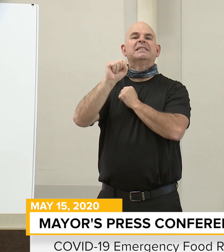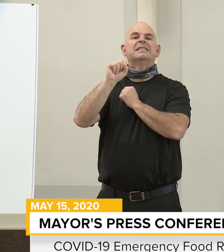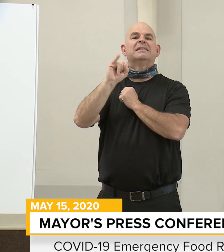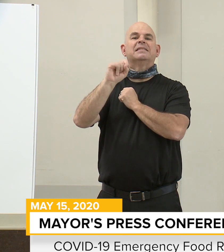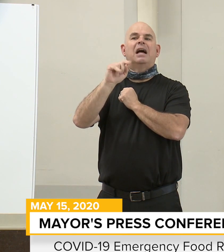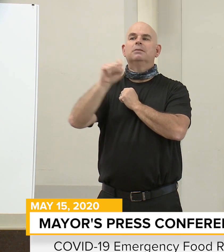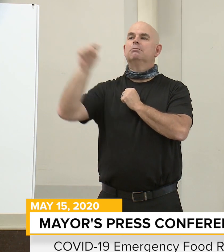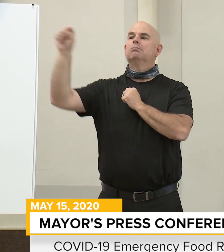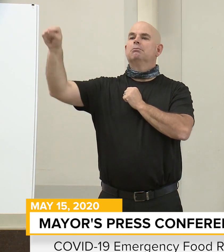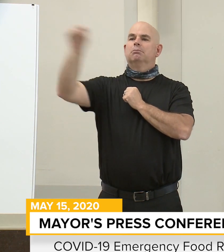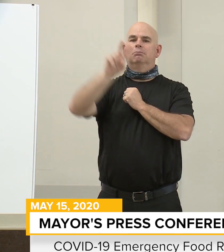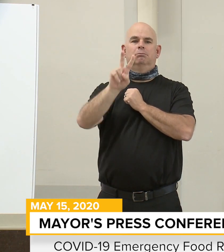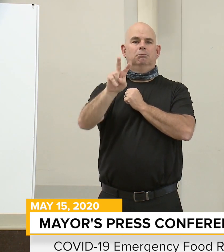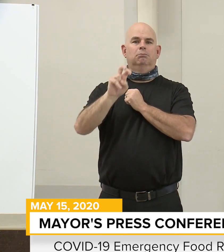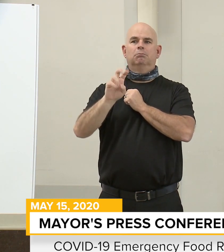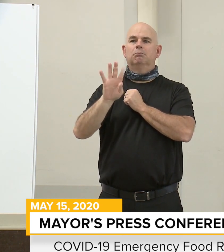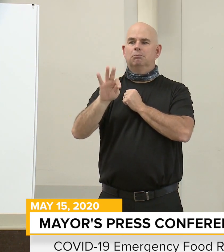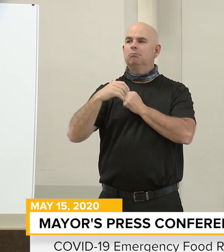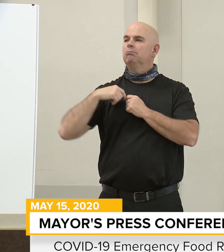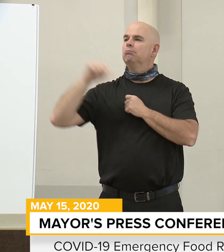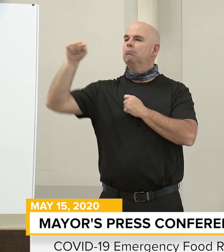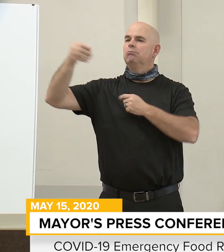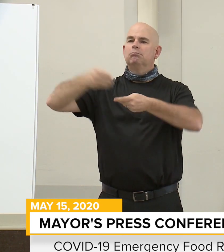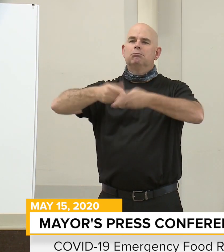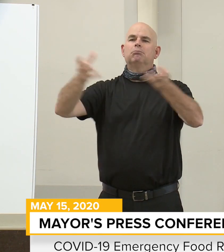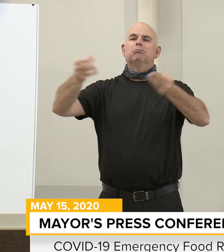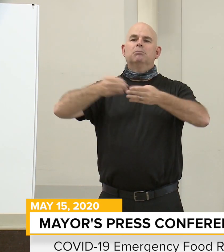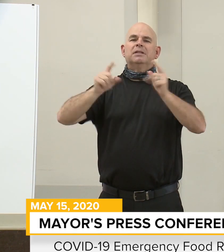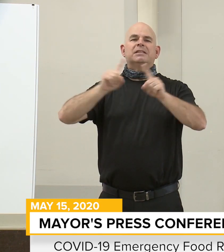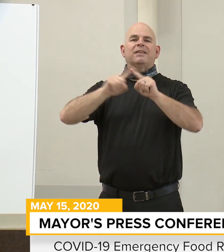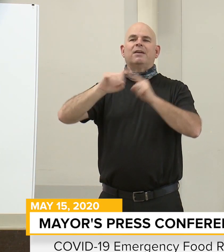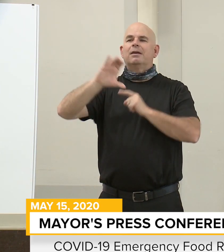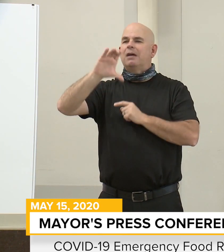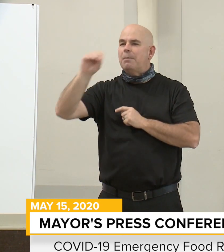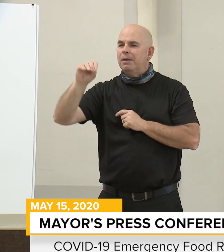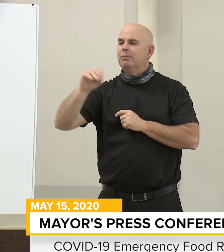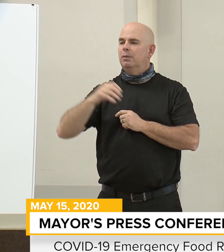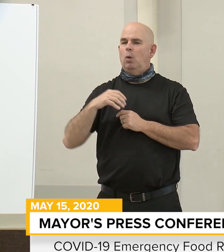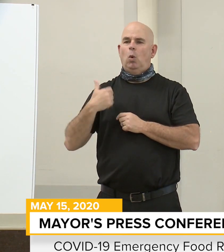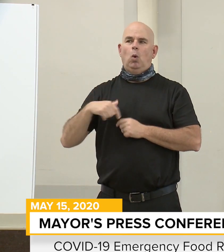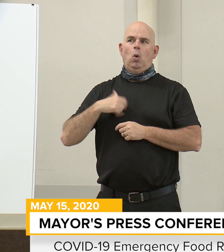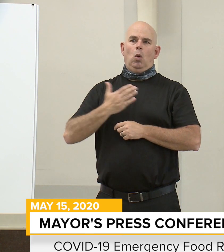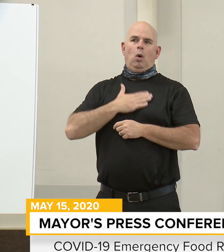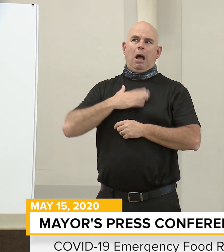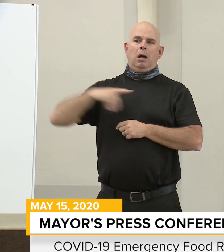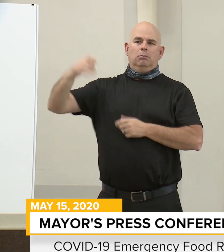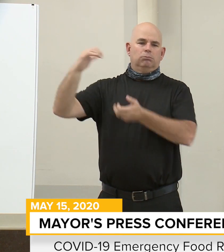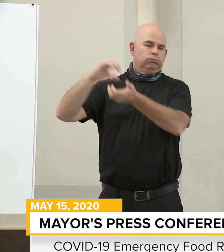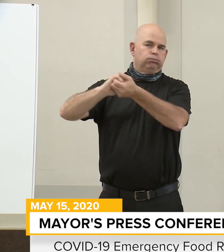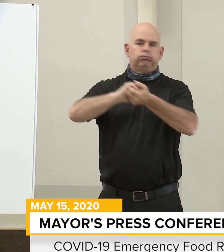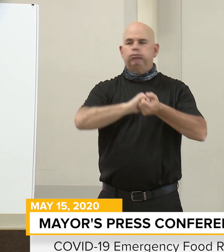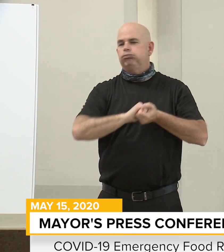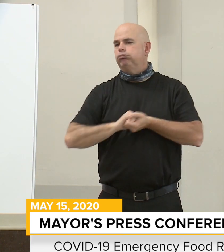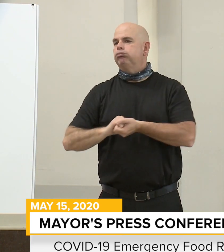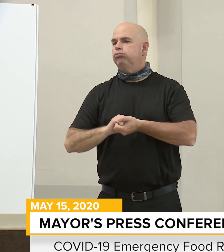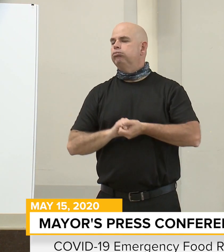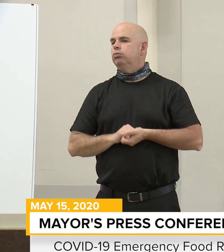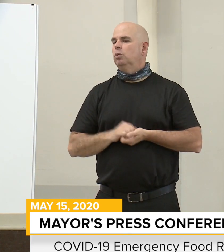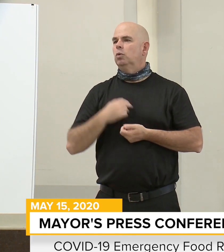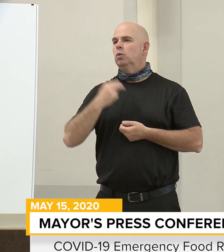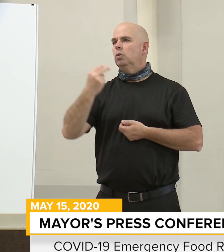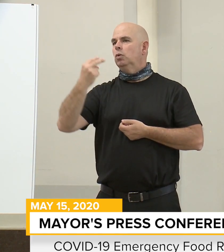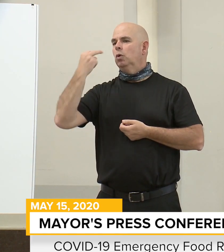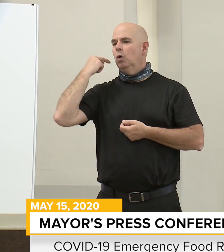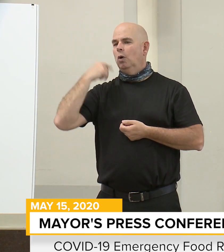with city employees, volunteers, and partner organizations. I am truly humbled by how Baltimore has come together to meet the